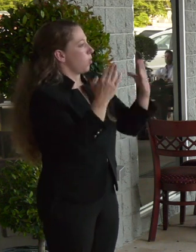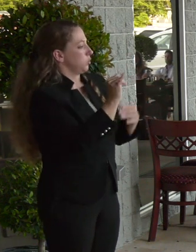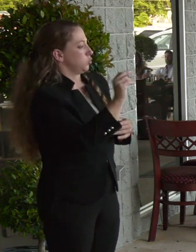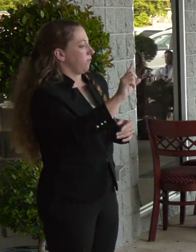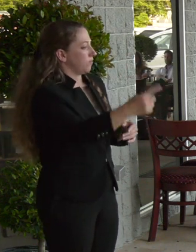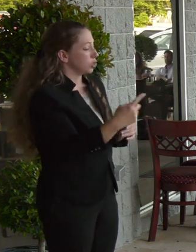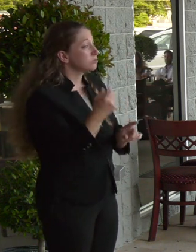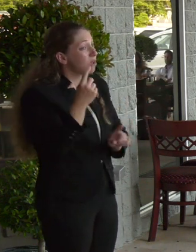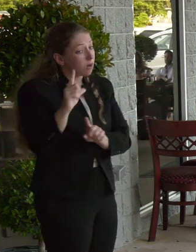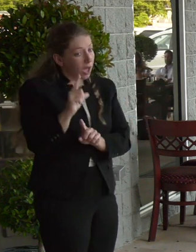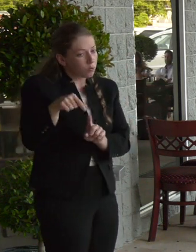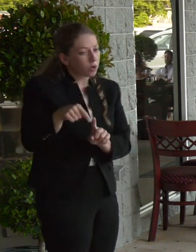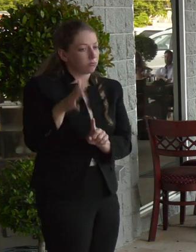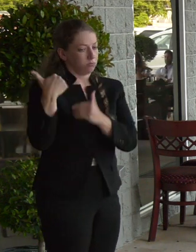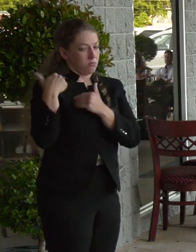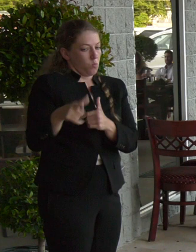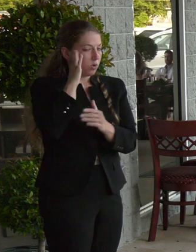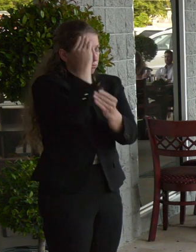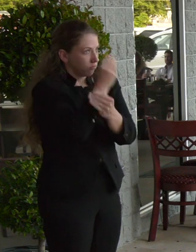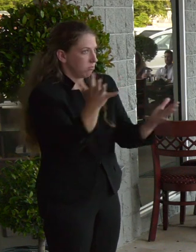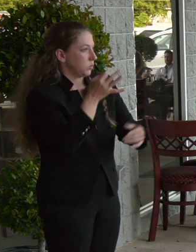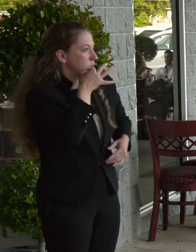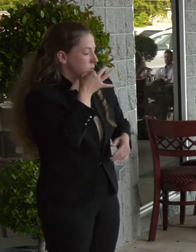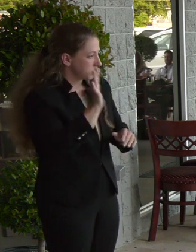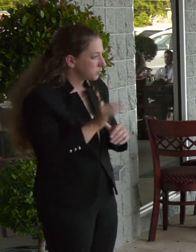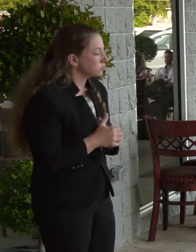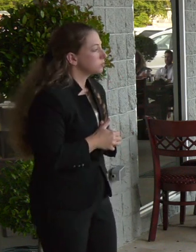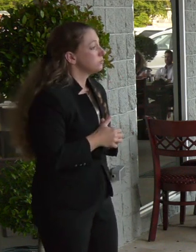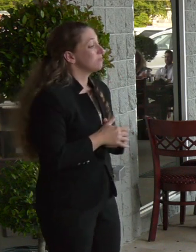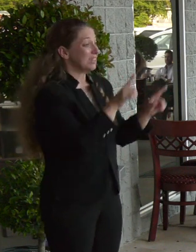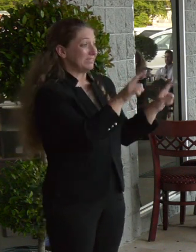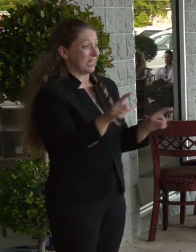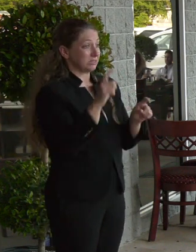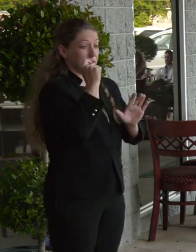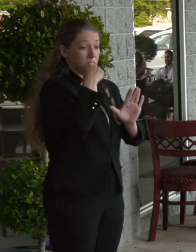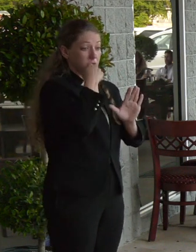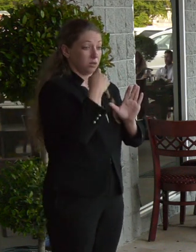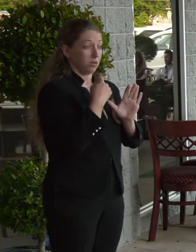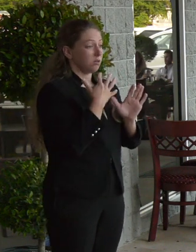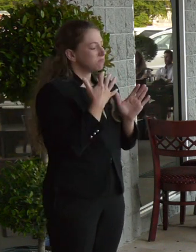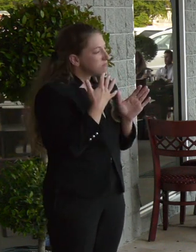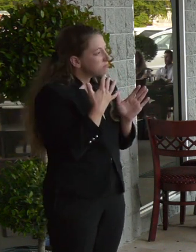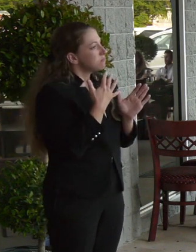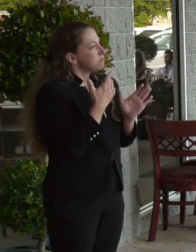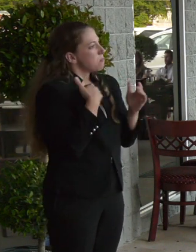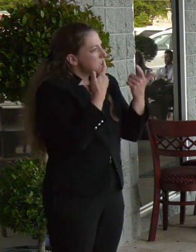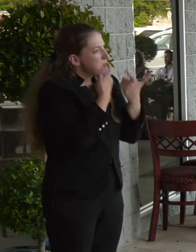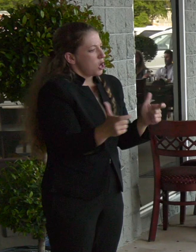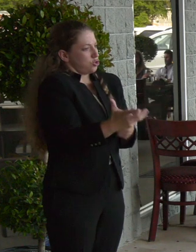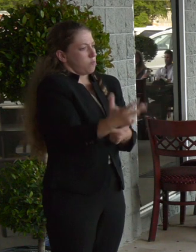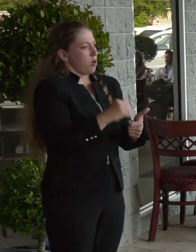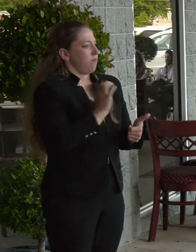locations soon. Increased testing capacity, as I've said before, is a major component of our COVID strategy moving forward.